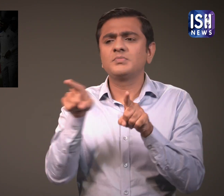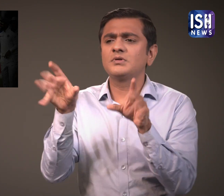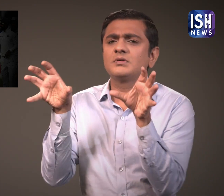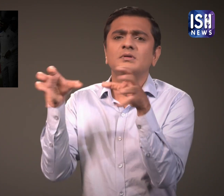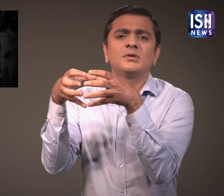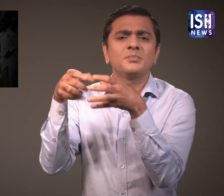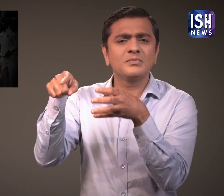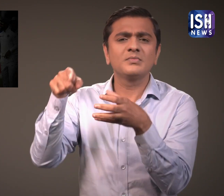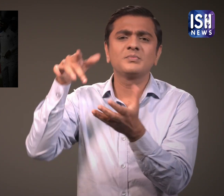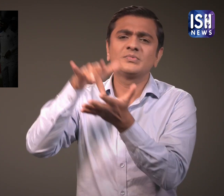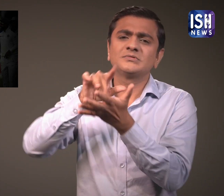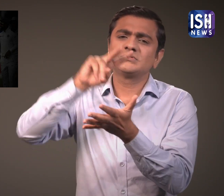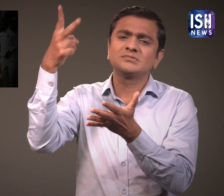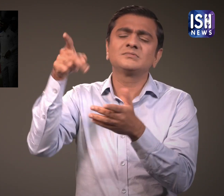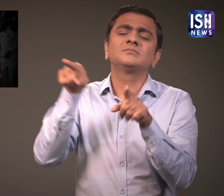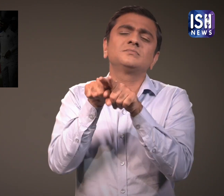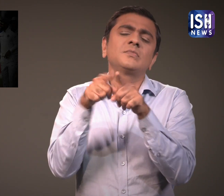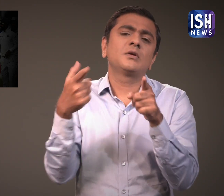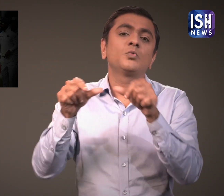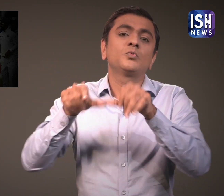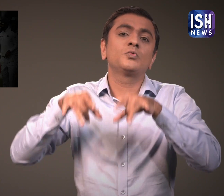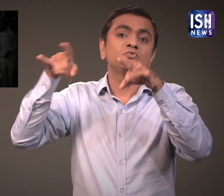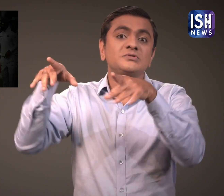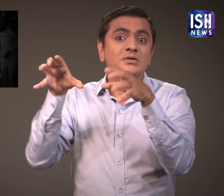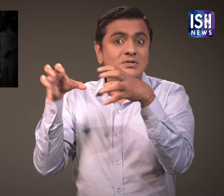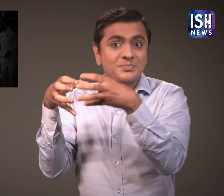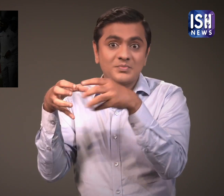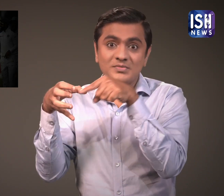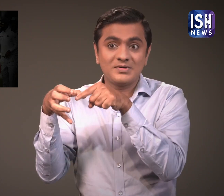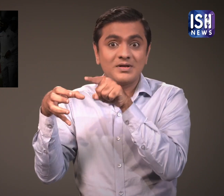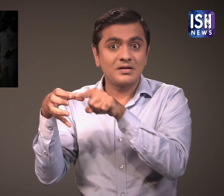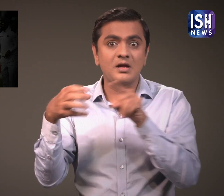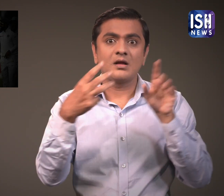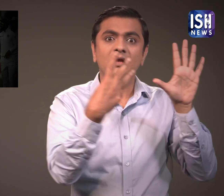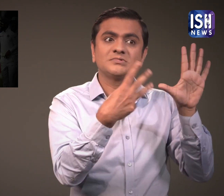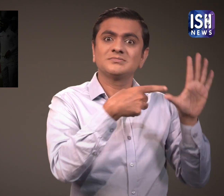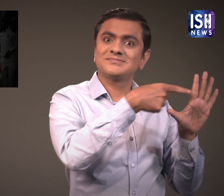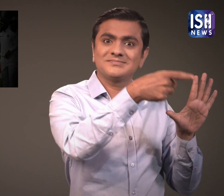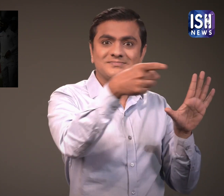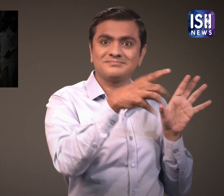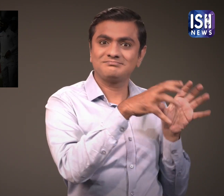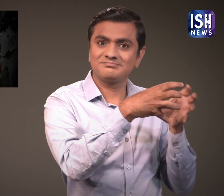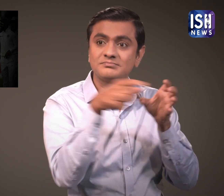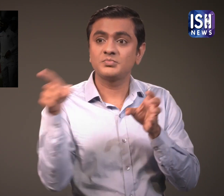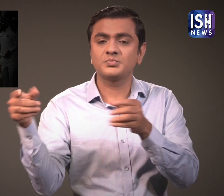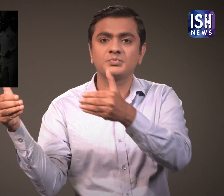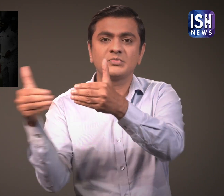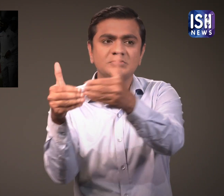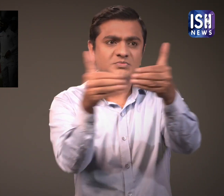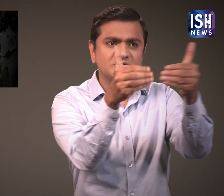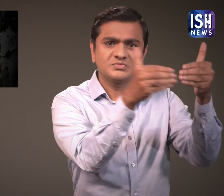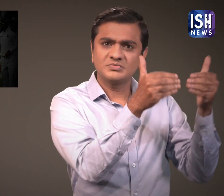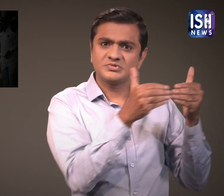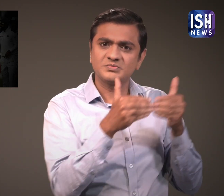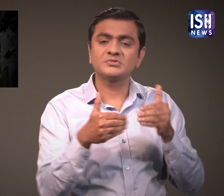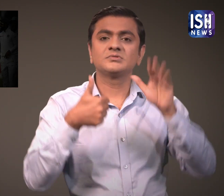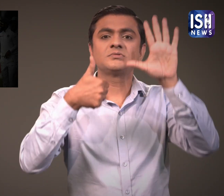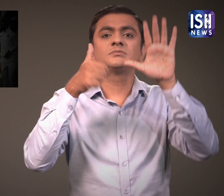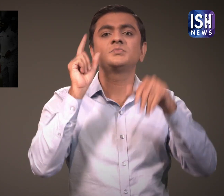In the same way, other teams, say Australia, must play with 6 other teams out of the remaining 8 teams.